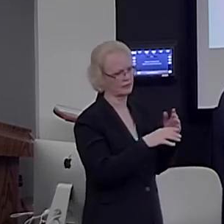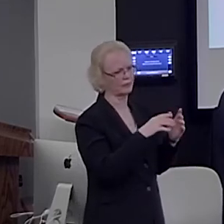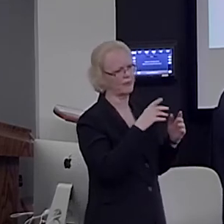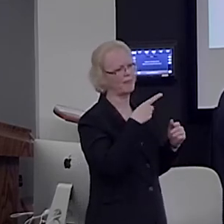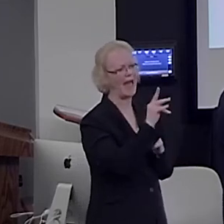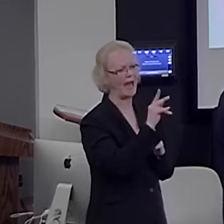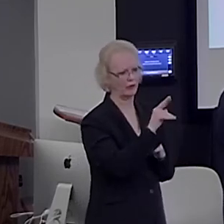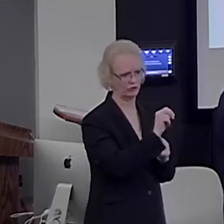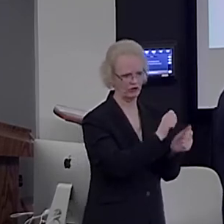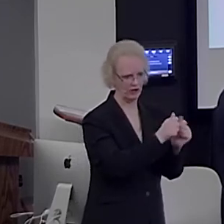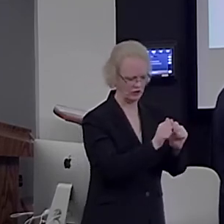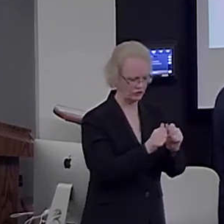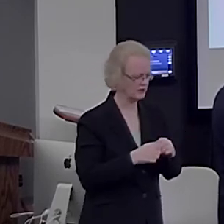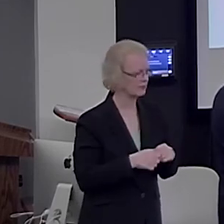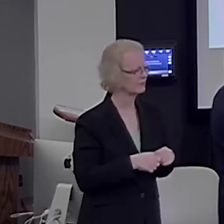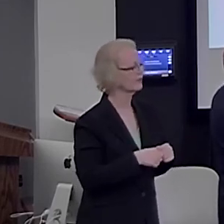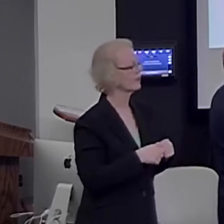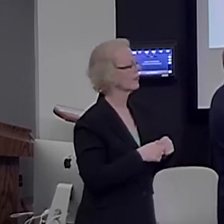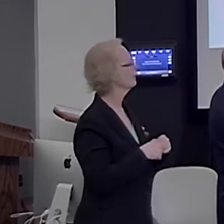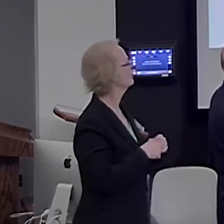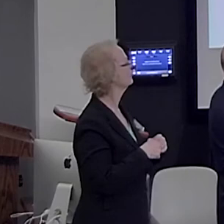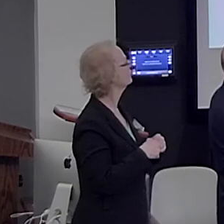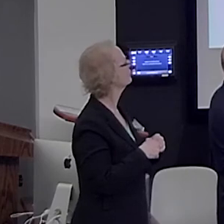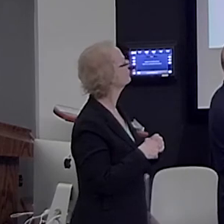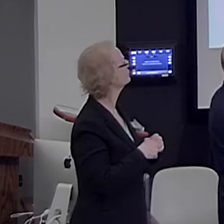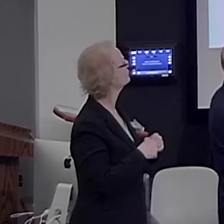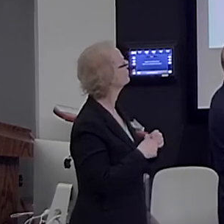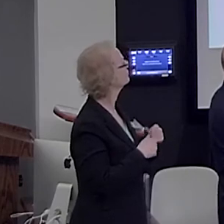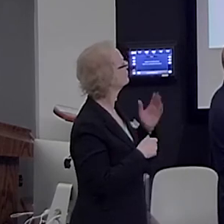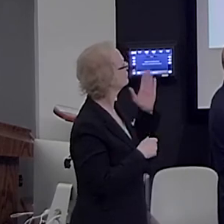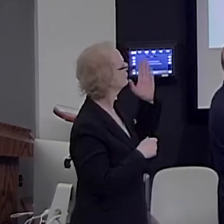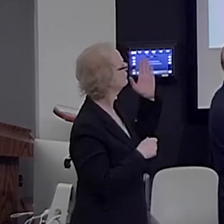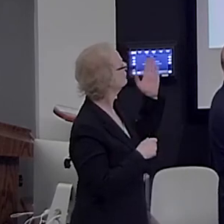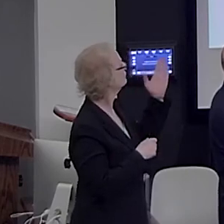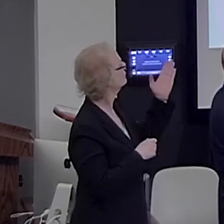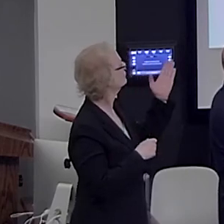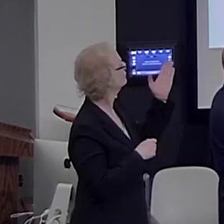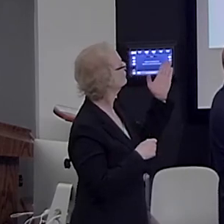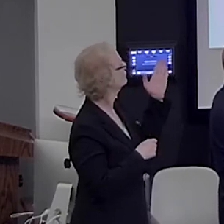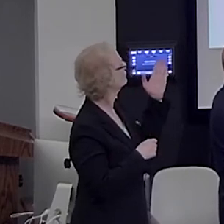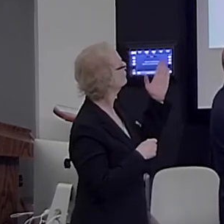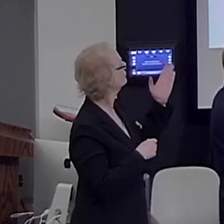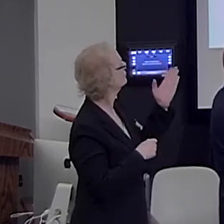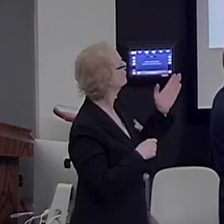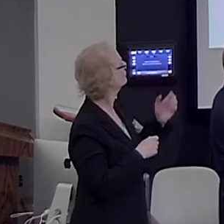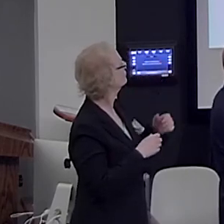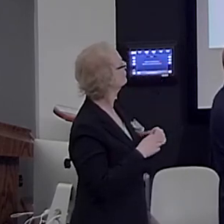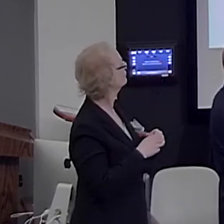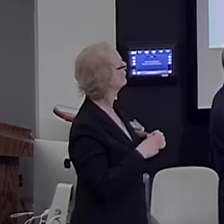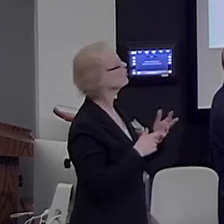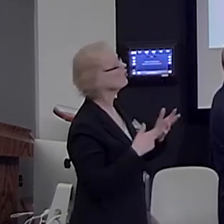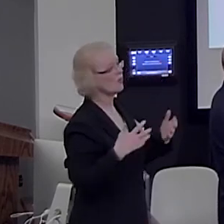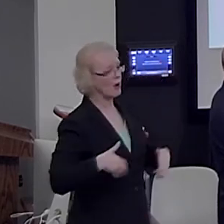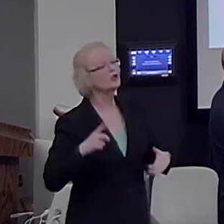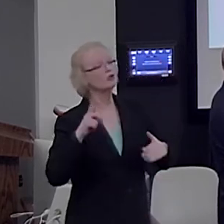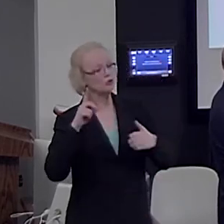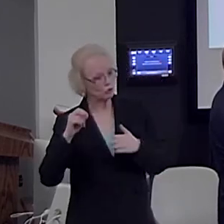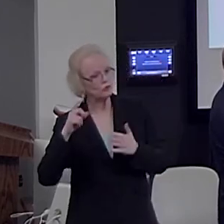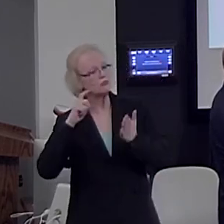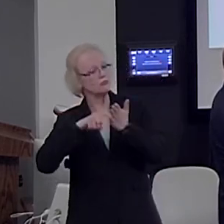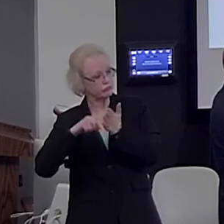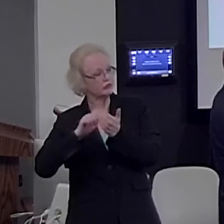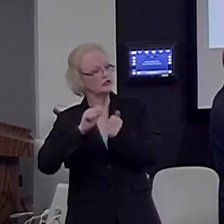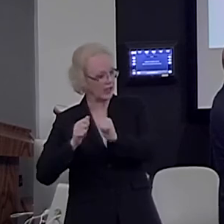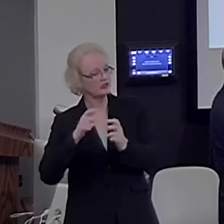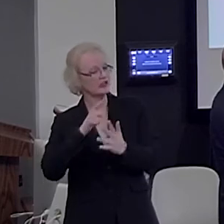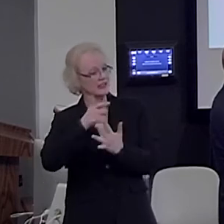I've told you that monkeys possess sophisticated capacity for representing number and sequence in auditory series, but only humans